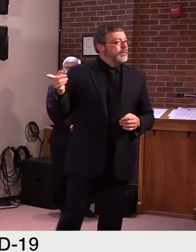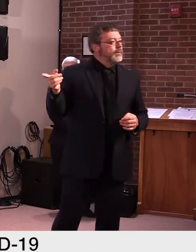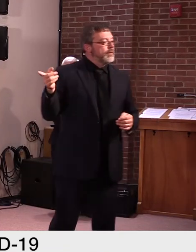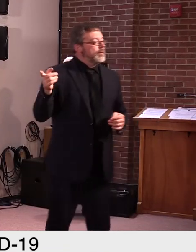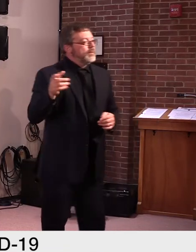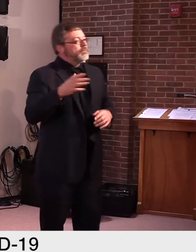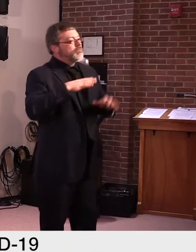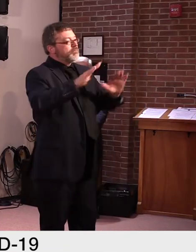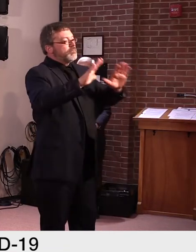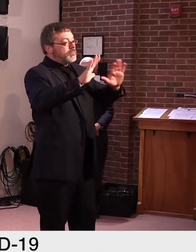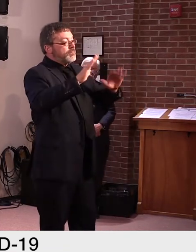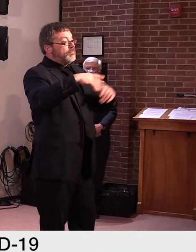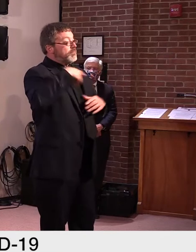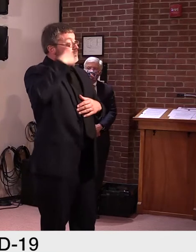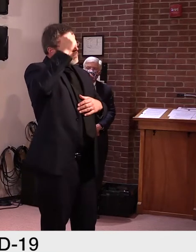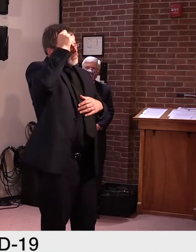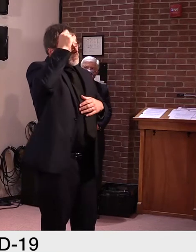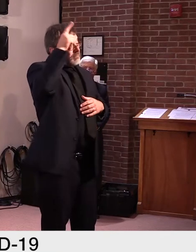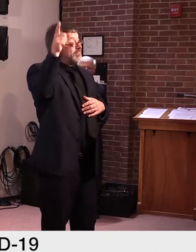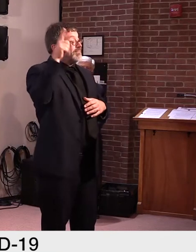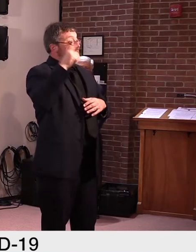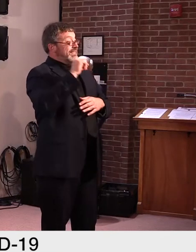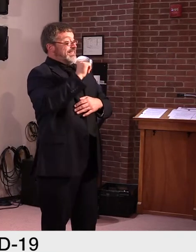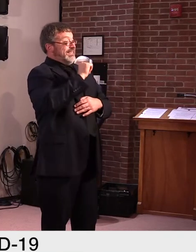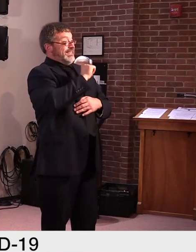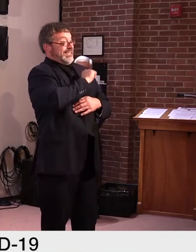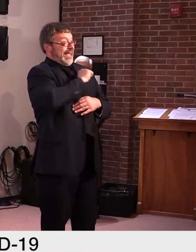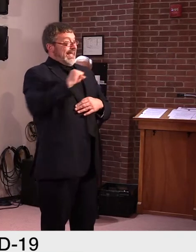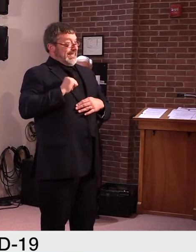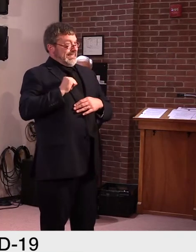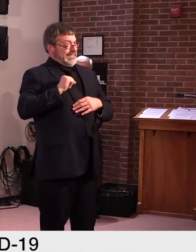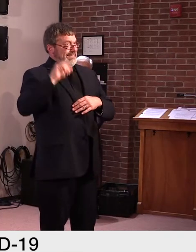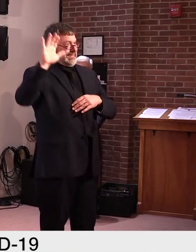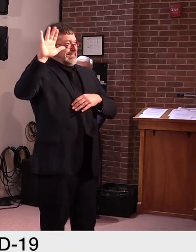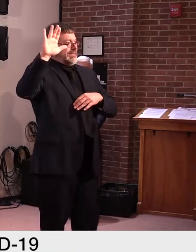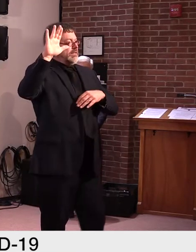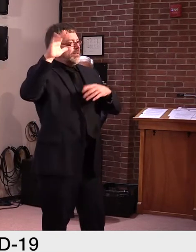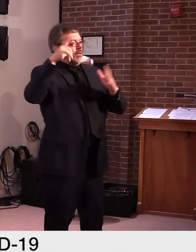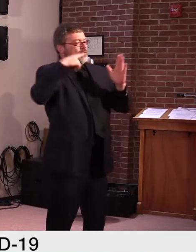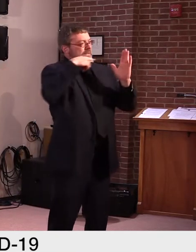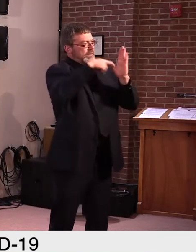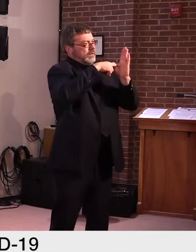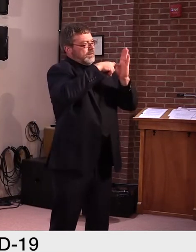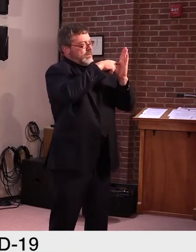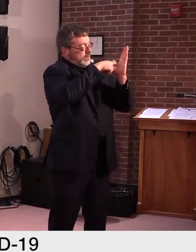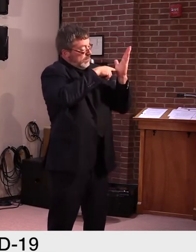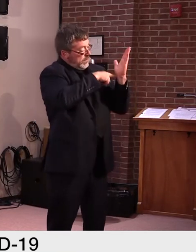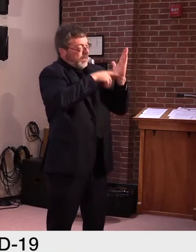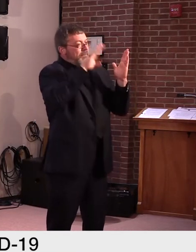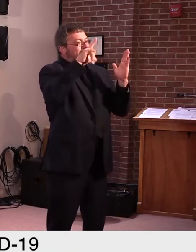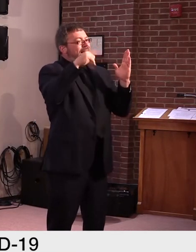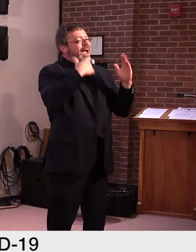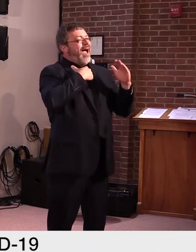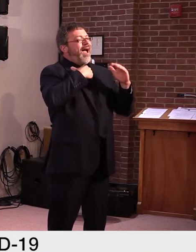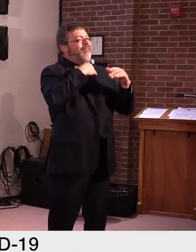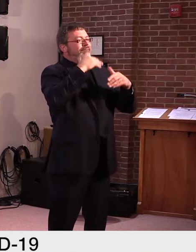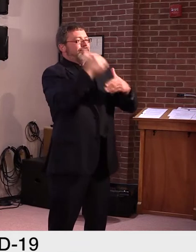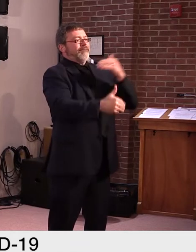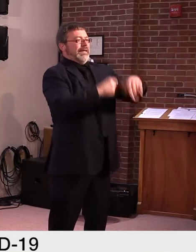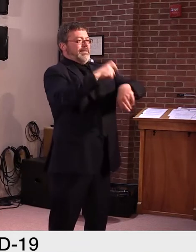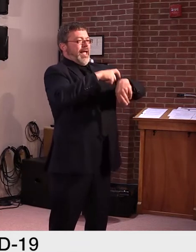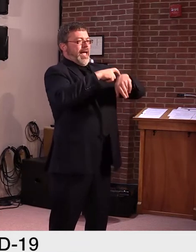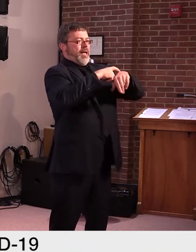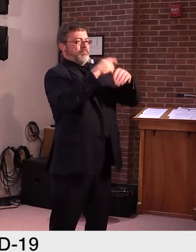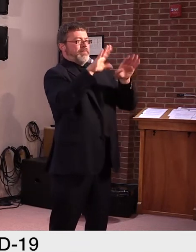into place within the bill are going to be, uh, difficult to achieve. Um, and, uh, and I feel as though, uh,